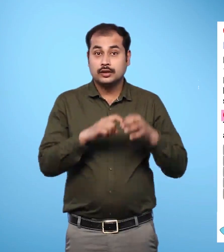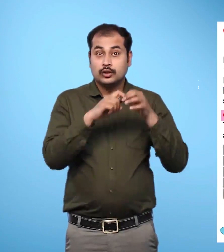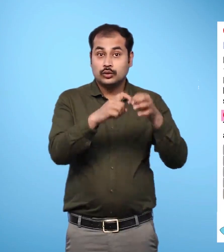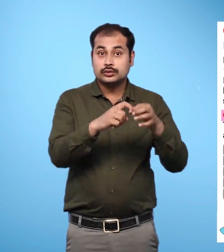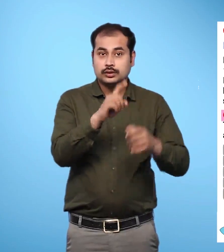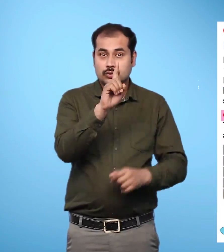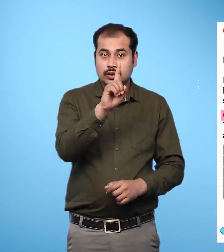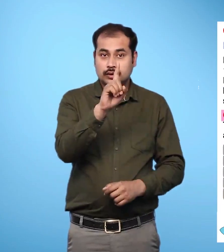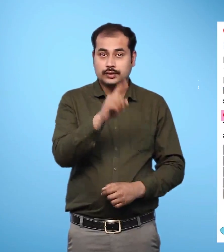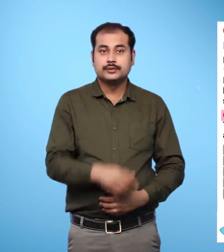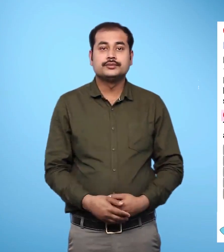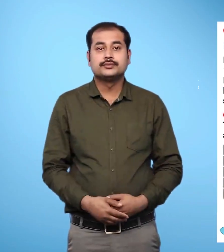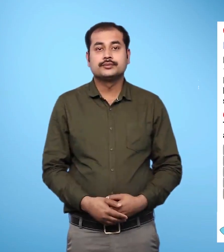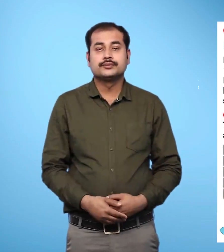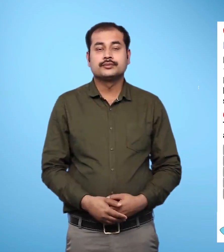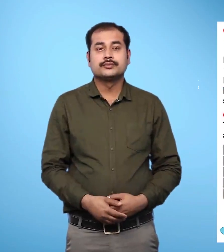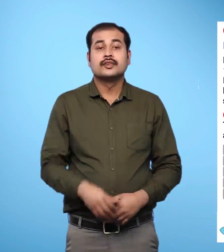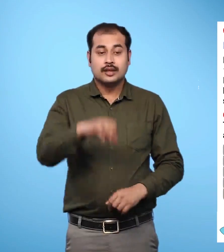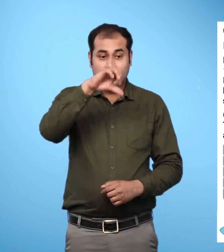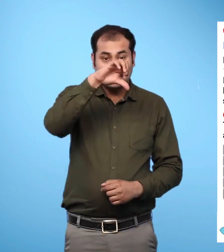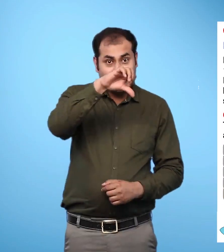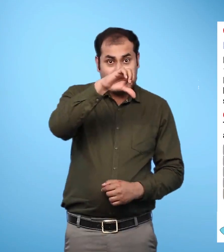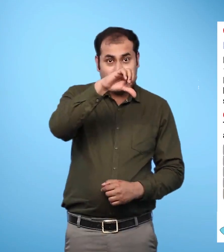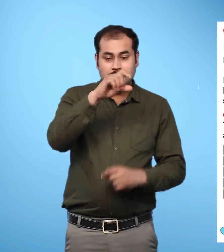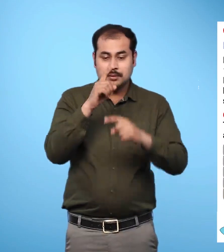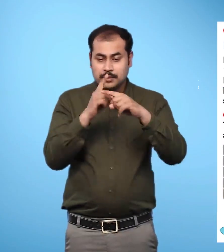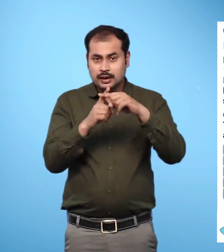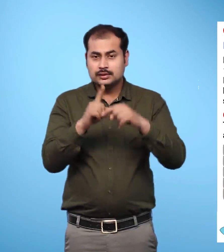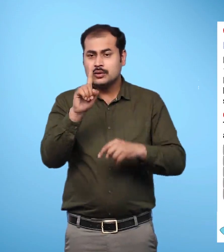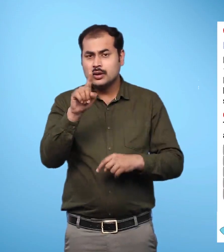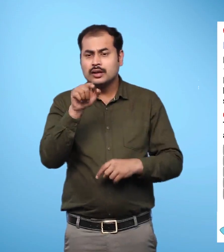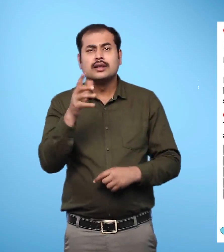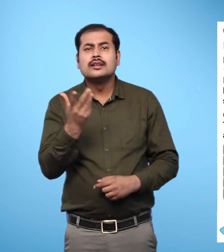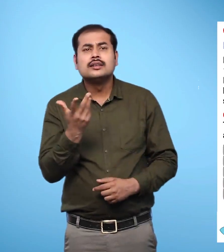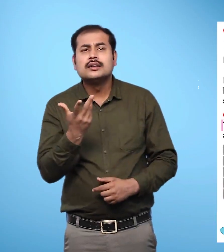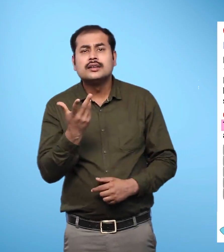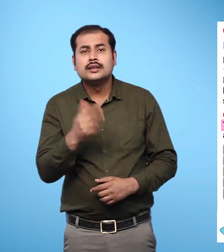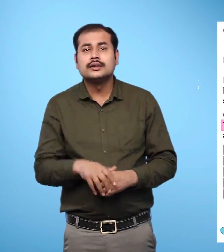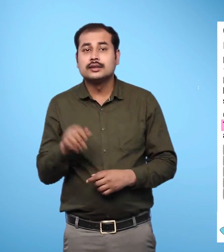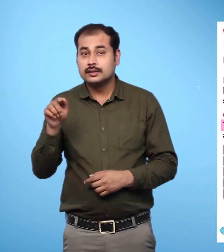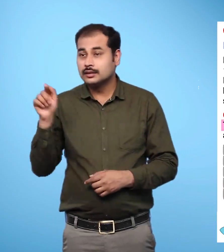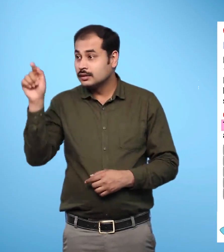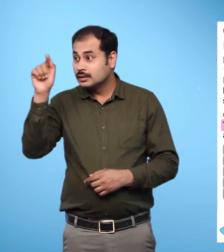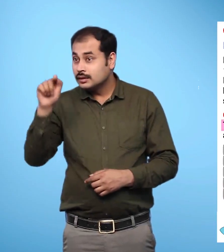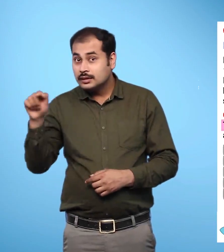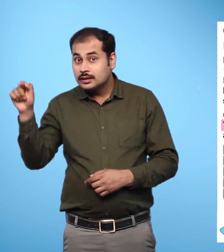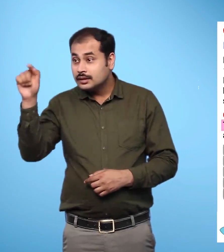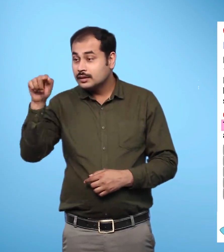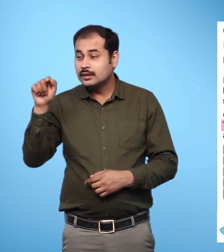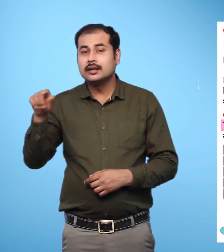Question 1 What is 9 plus 1? This question is solved as an